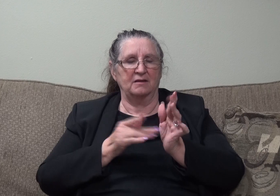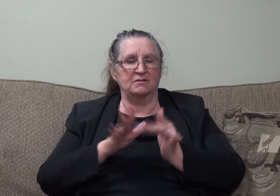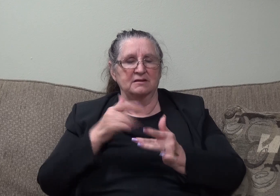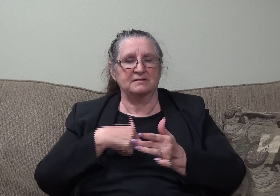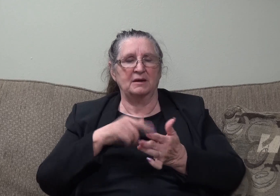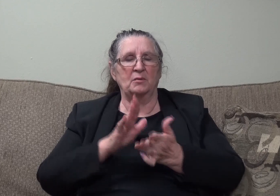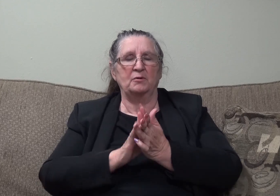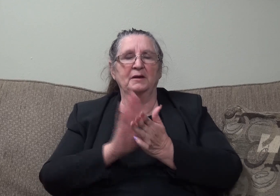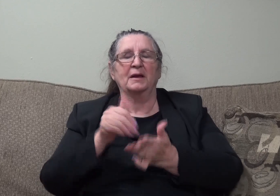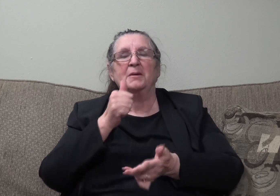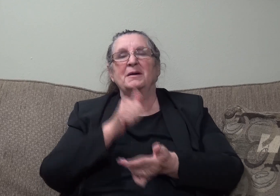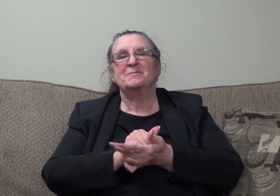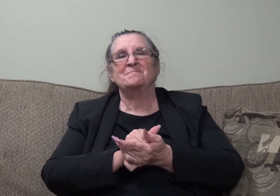amen. So thank you.